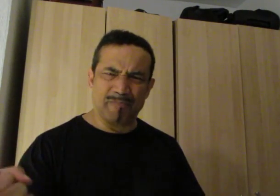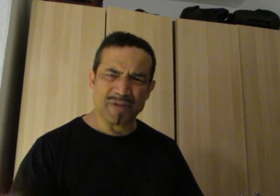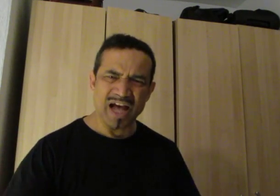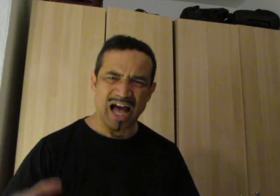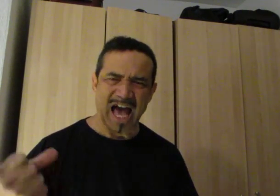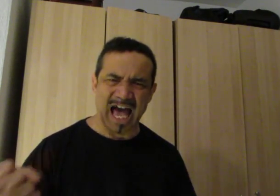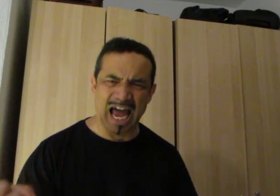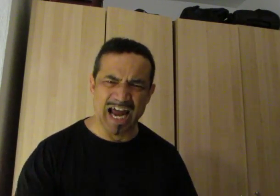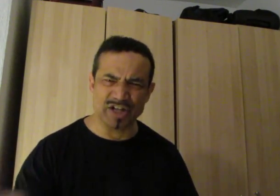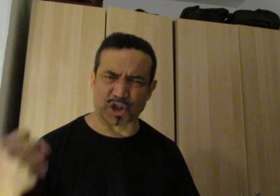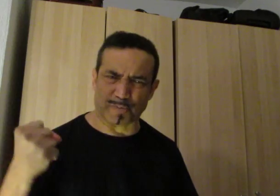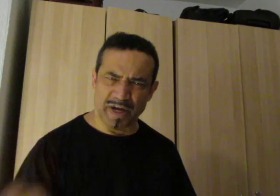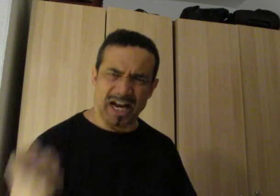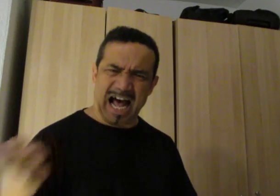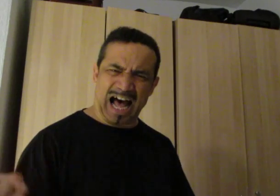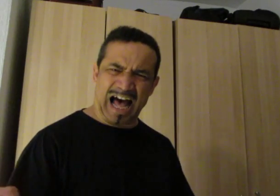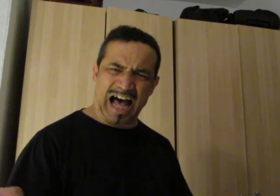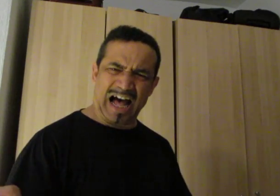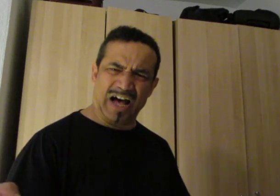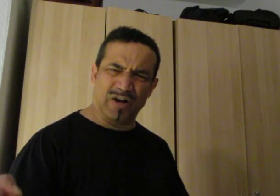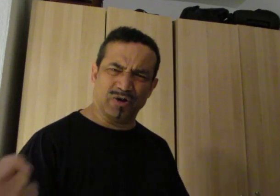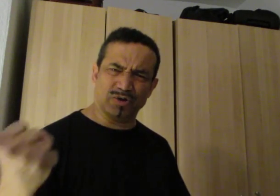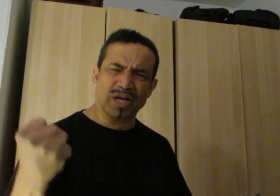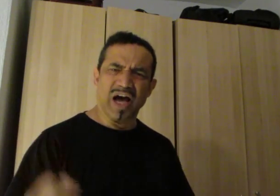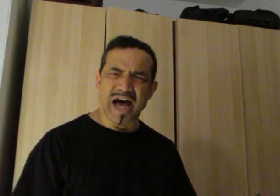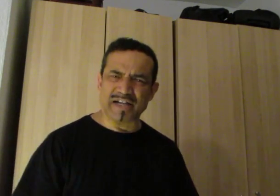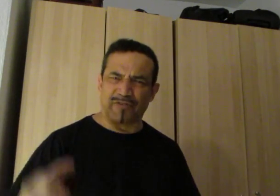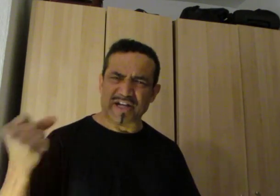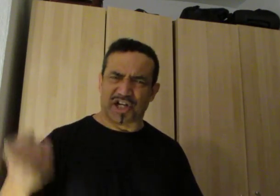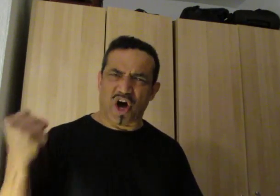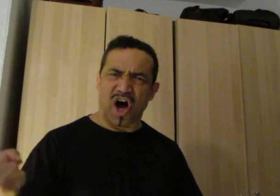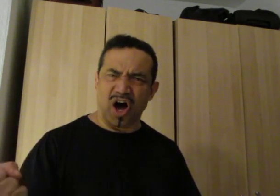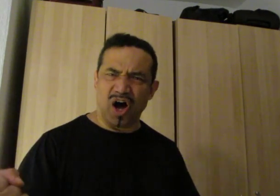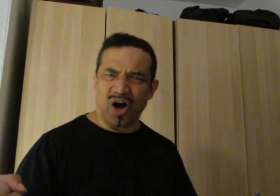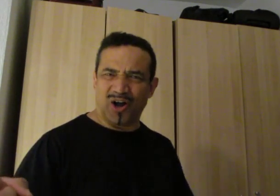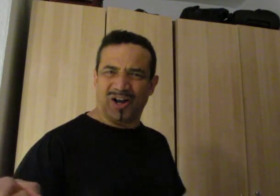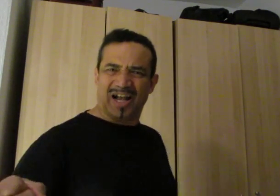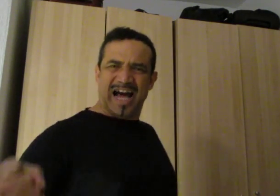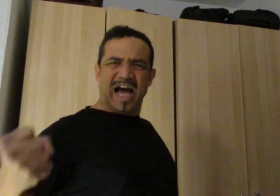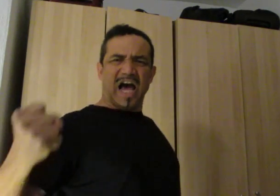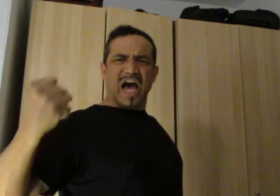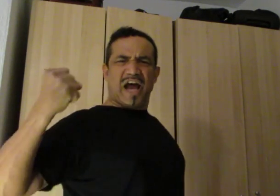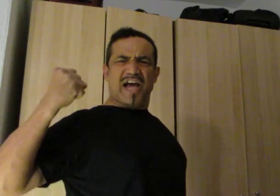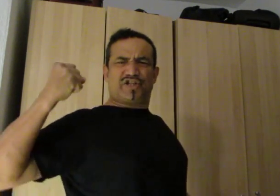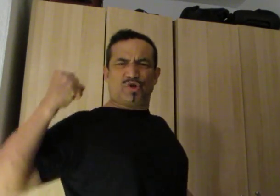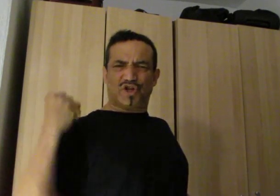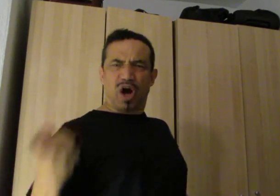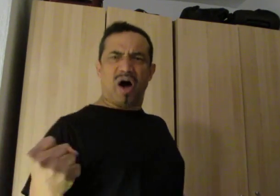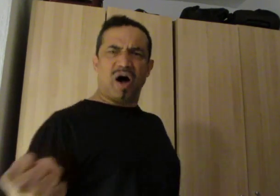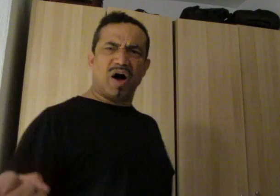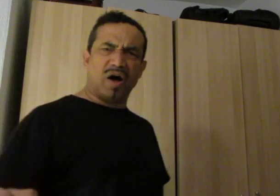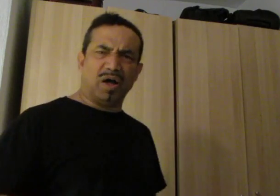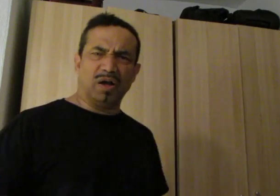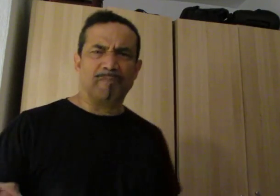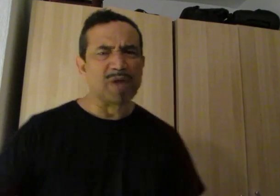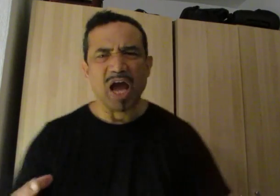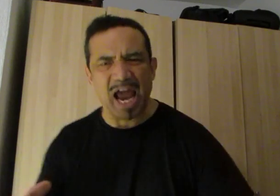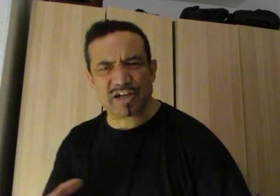and spit it out I finished it all and I stood tall and